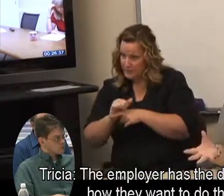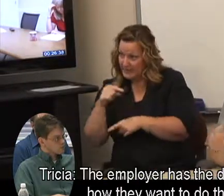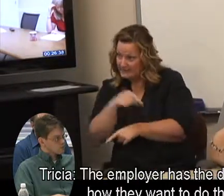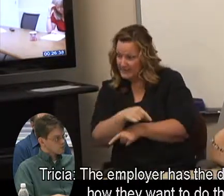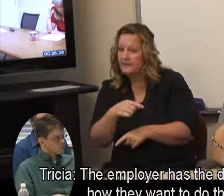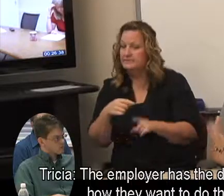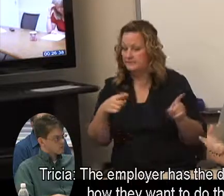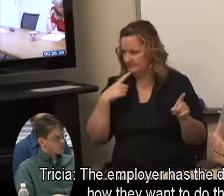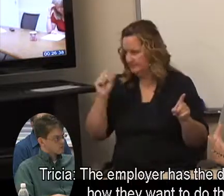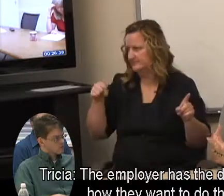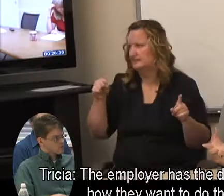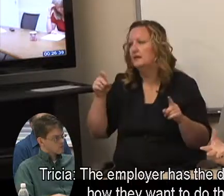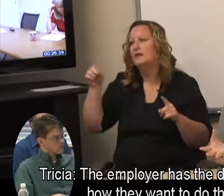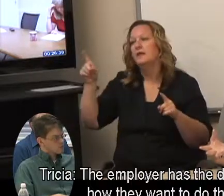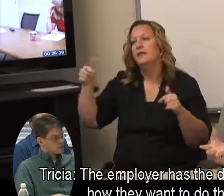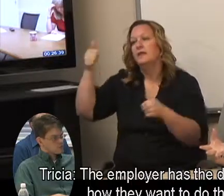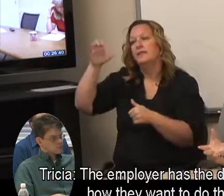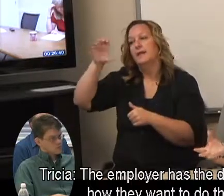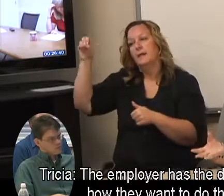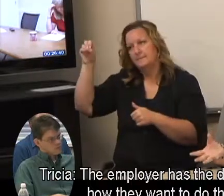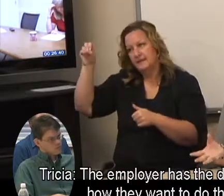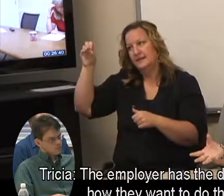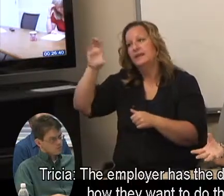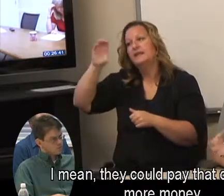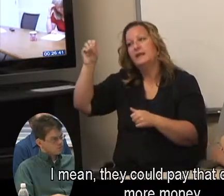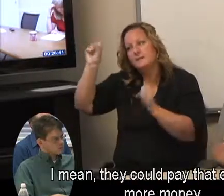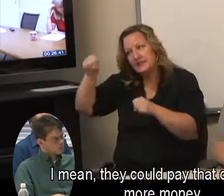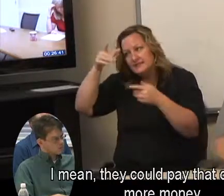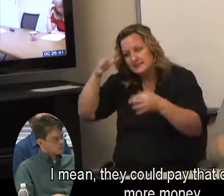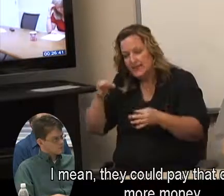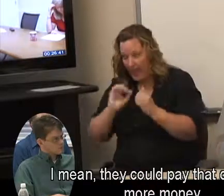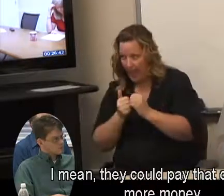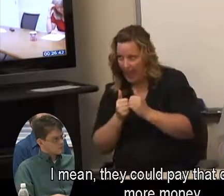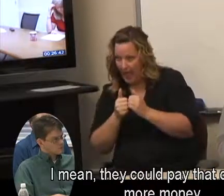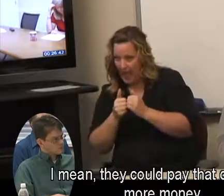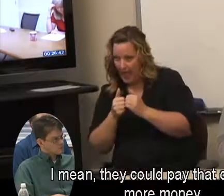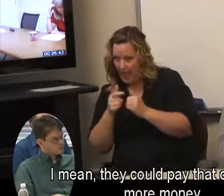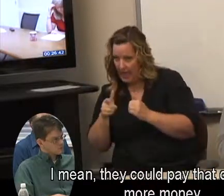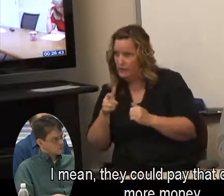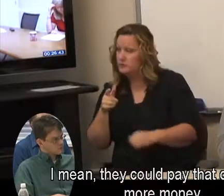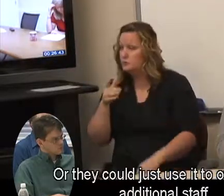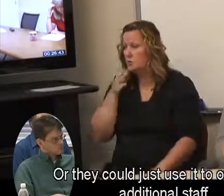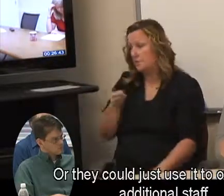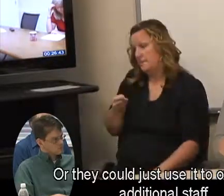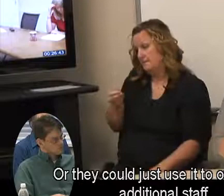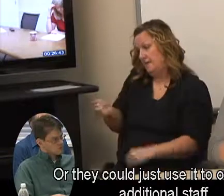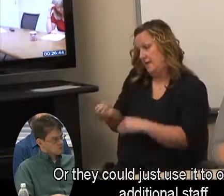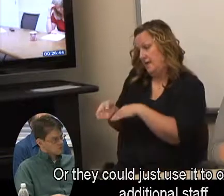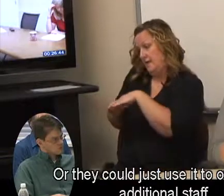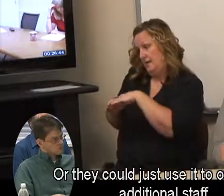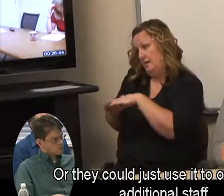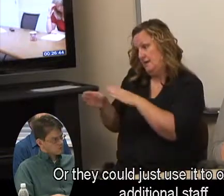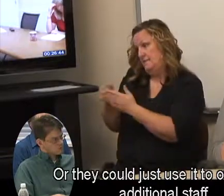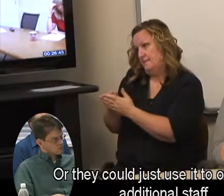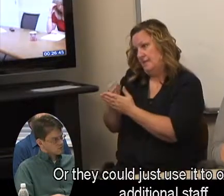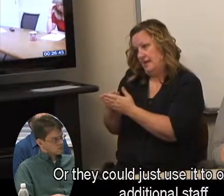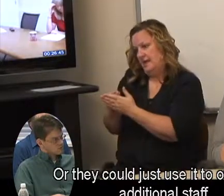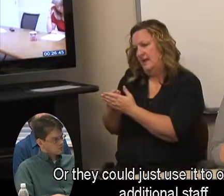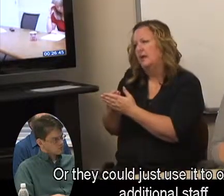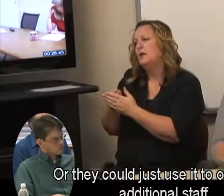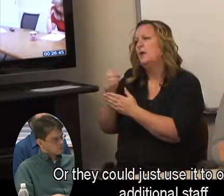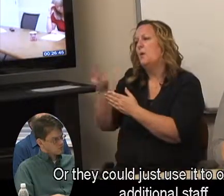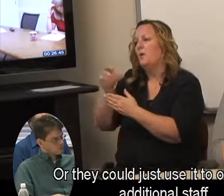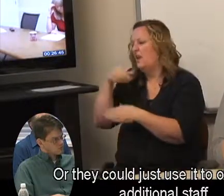has the discretion of how they want to do that. I mean, they could pay that co-worker more money or they could just use it to offset